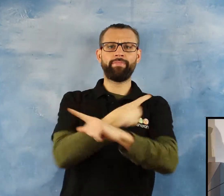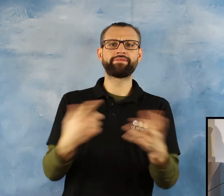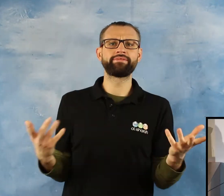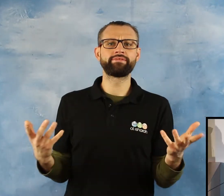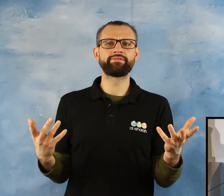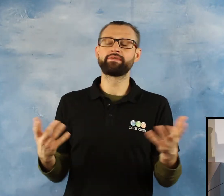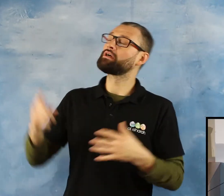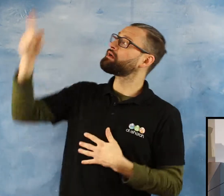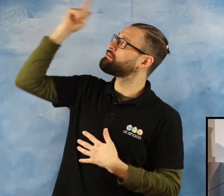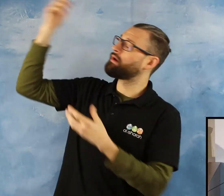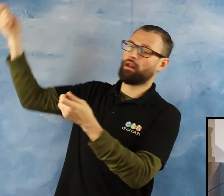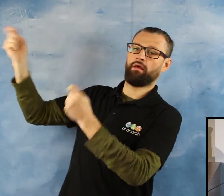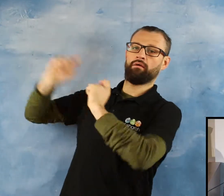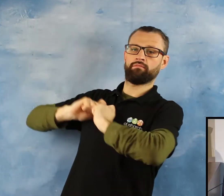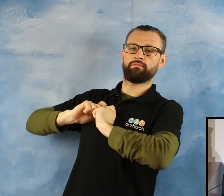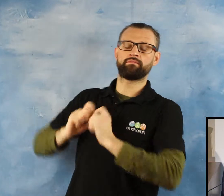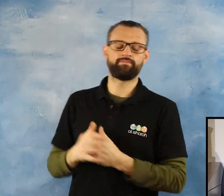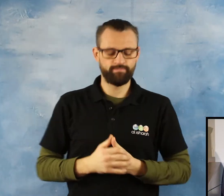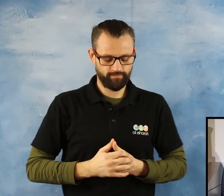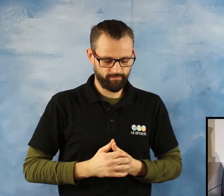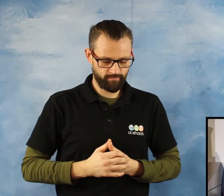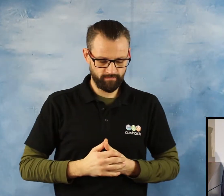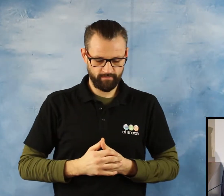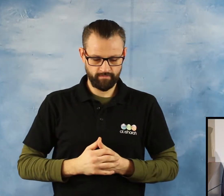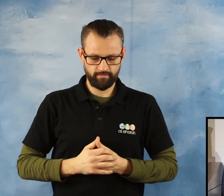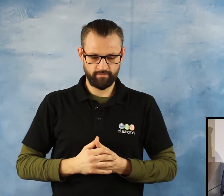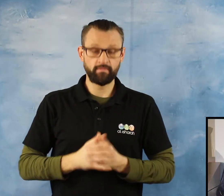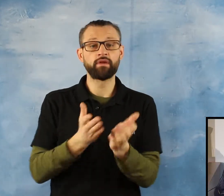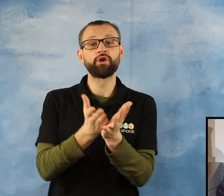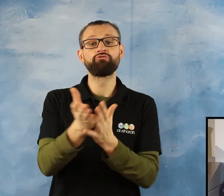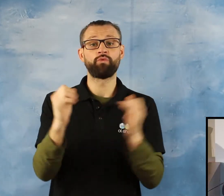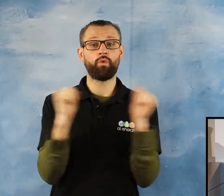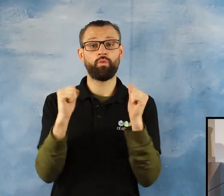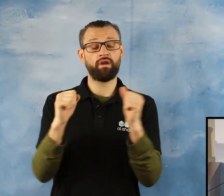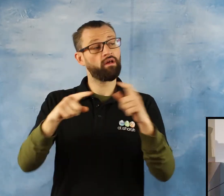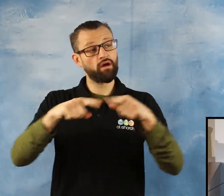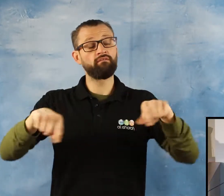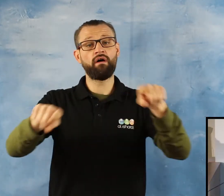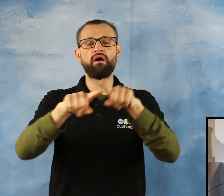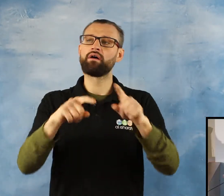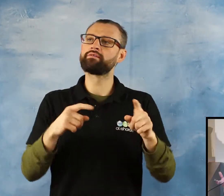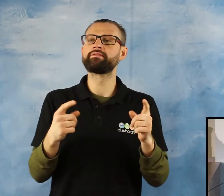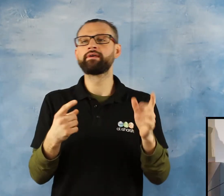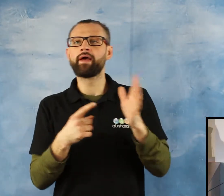And winter also a lesson for us, that we use so much our warm clothes. When you go out,